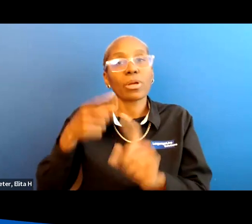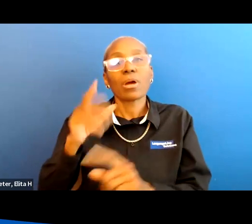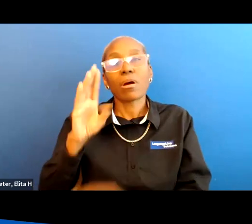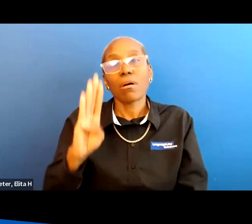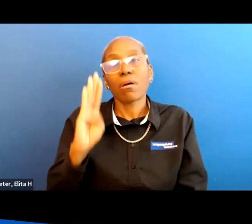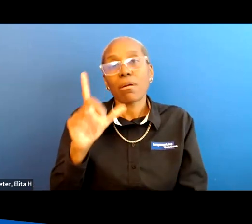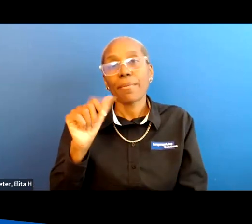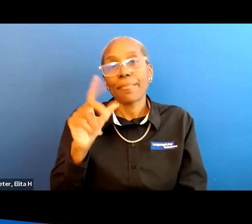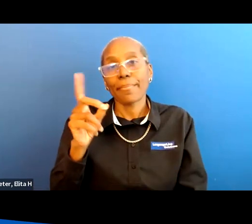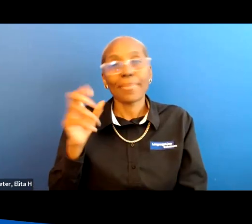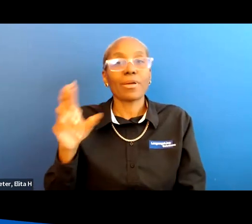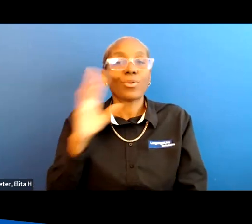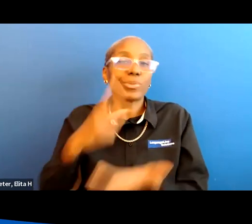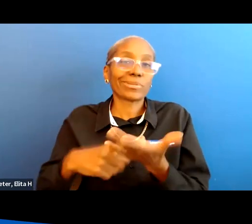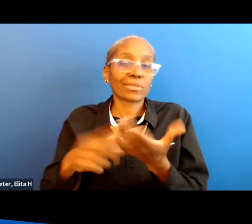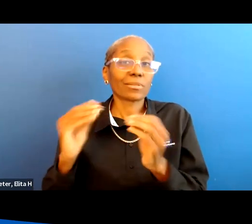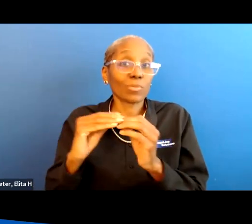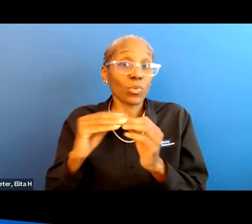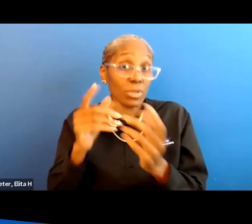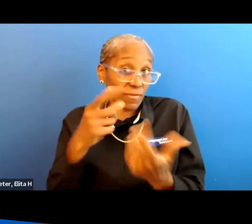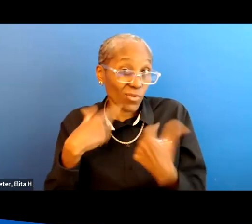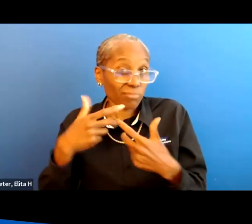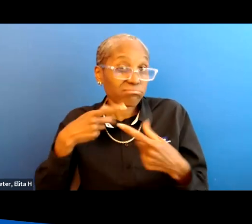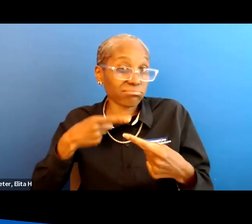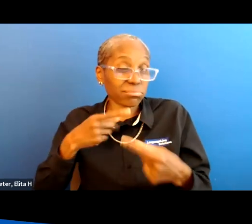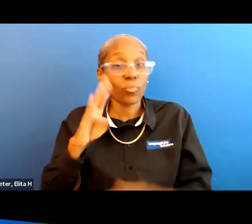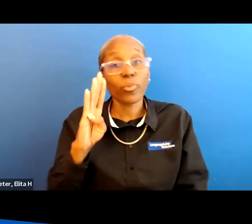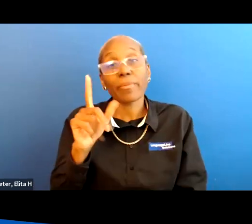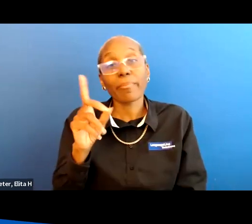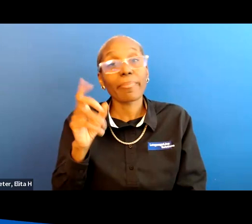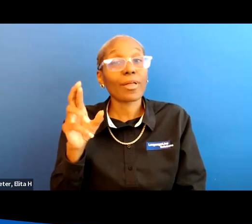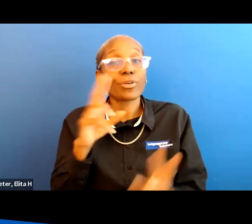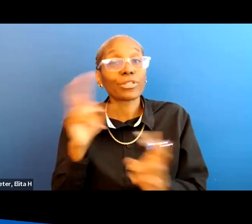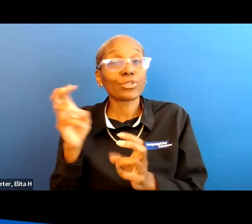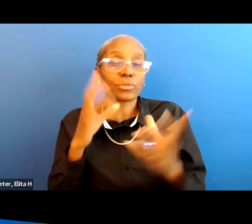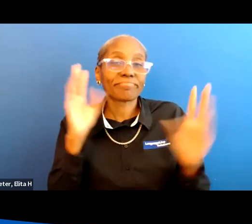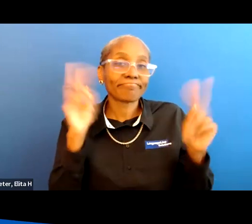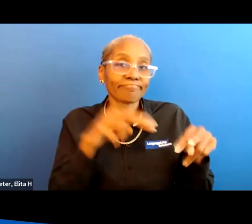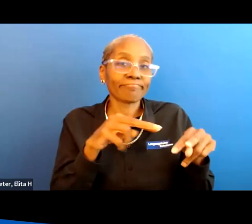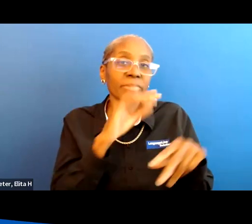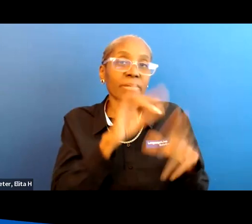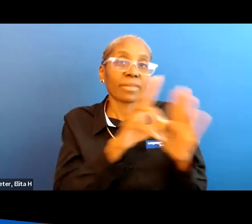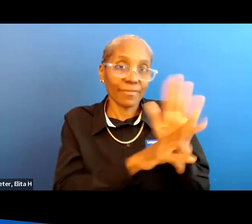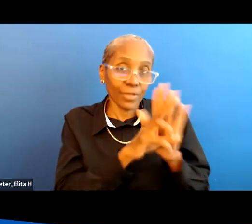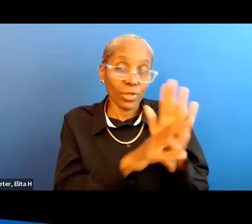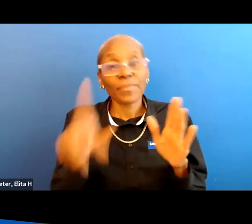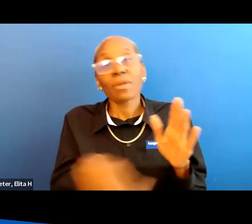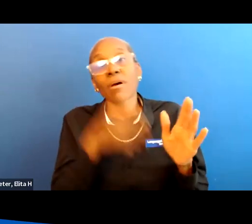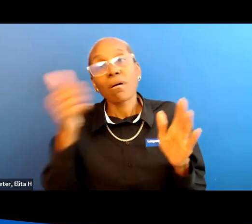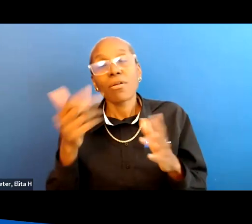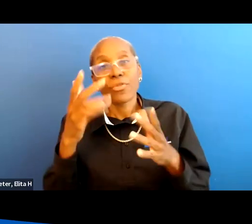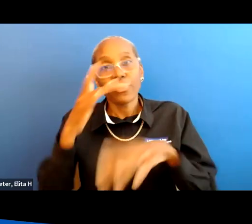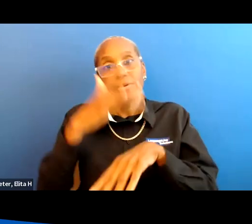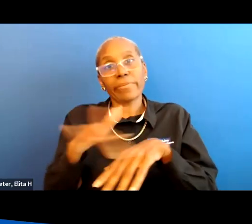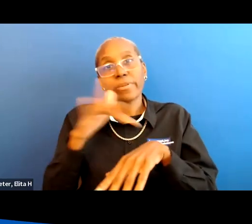about bladder issues coming up so if you have a bladder issue you might want to listen to that in particular another feature that's available